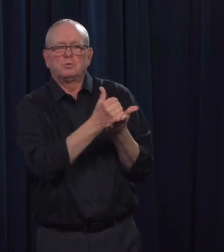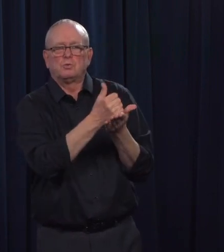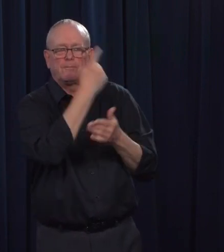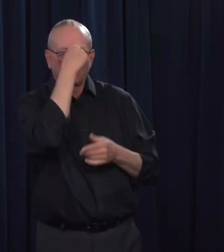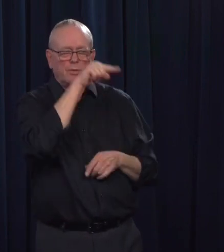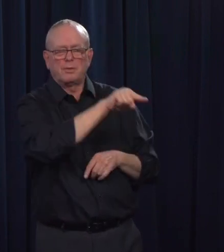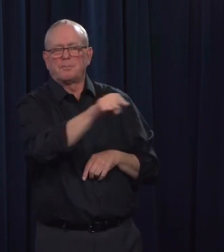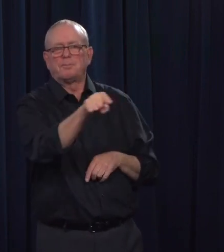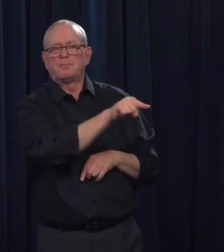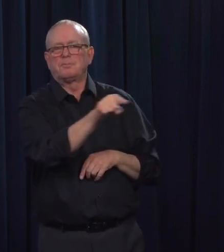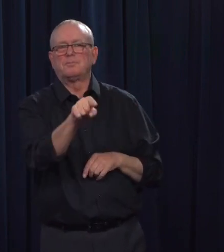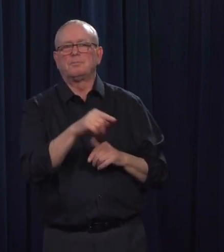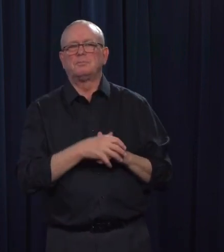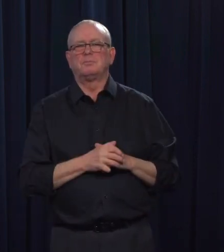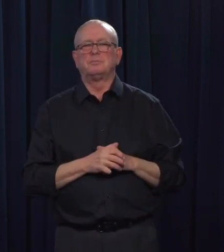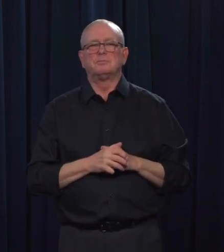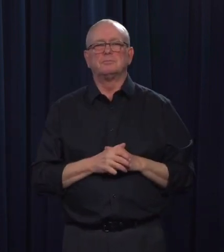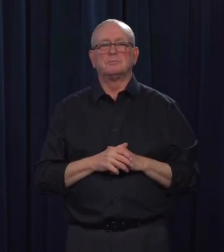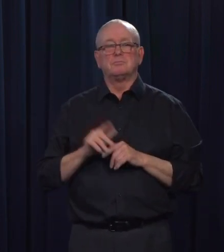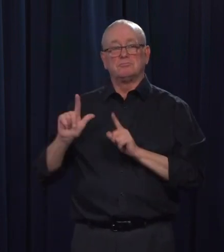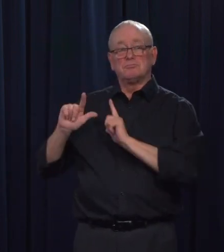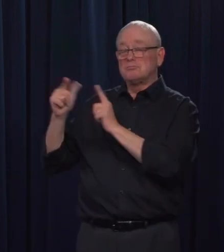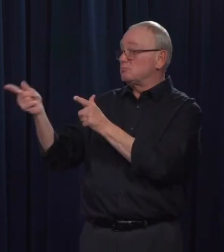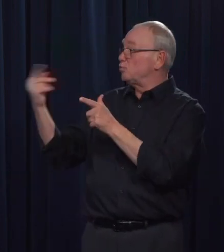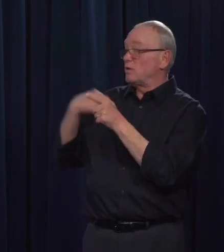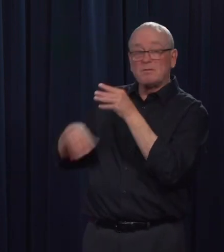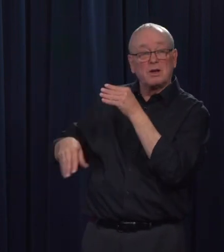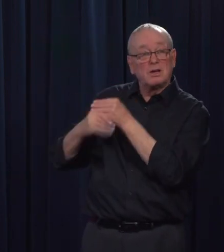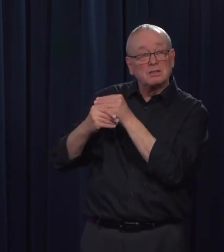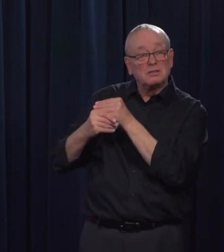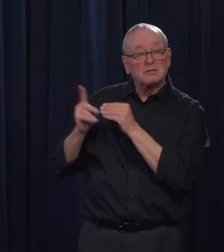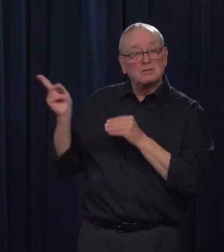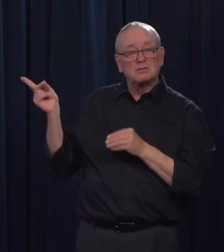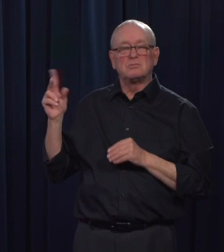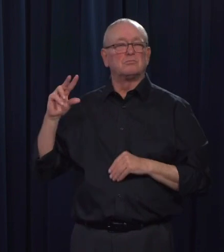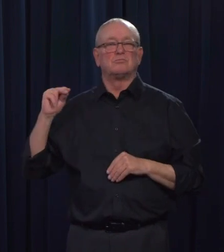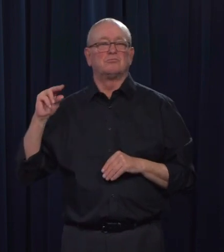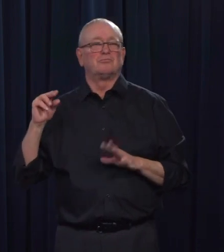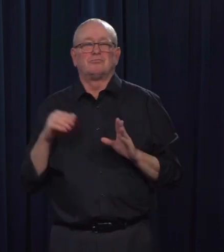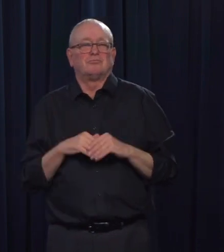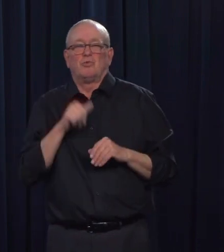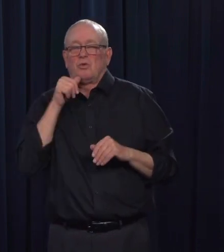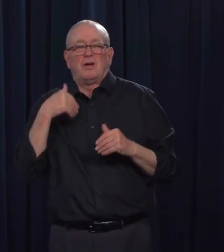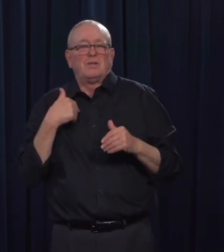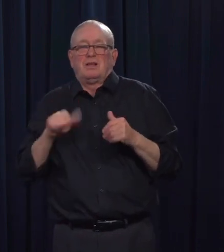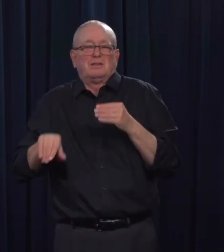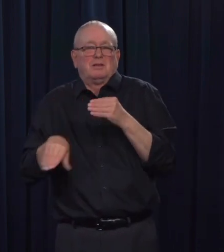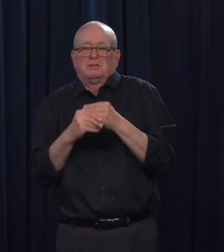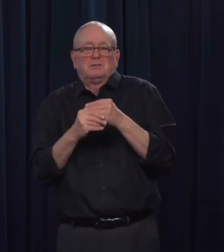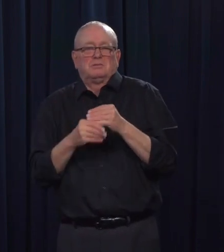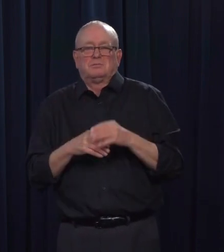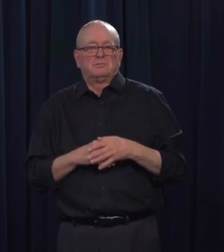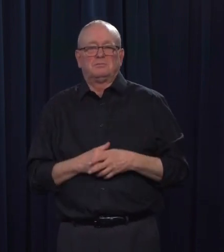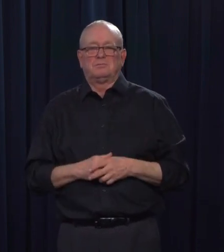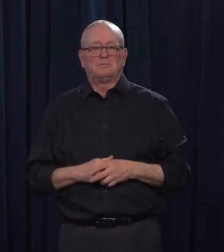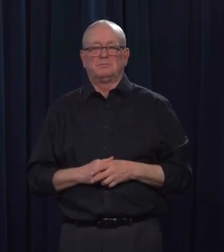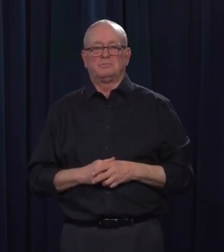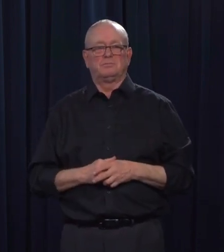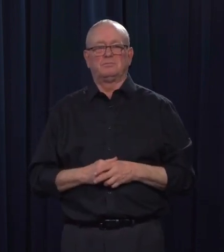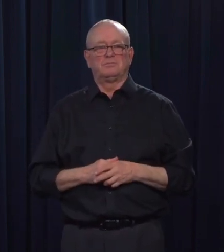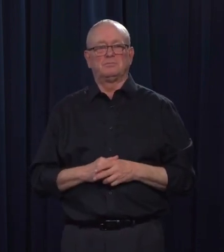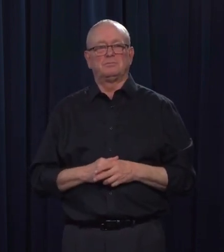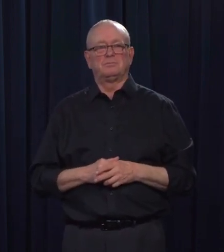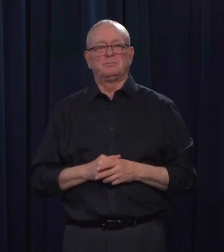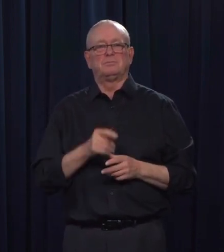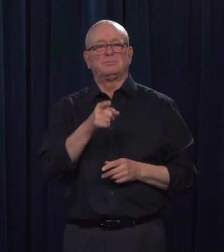I could add to that at this point, Minister. Okay. Did you have a follow-up? And, well, this is unrelated, but is there, I mean, how much of the